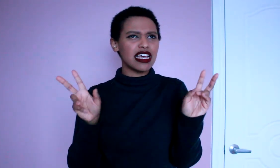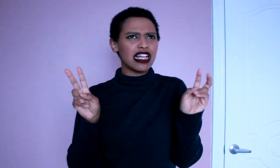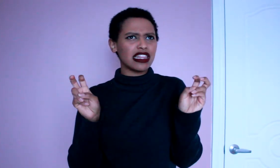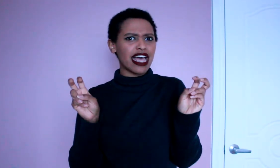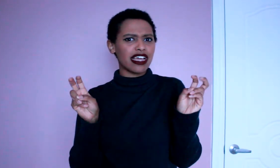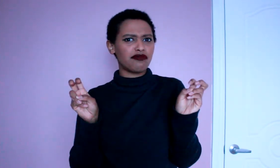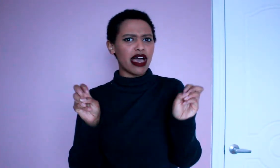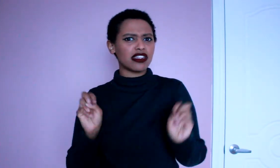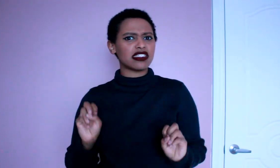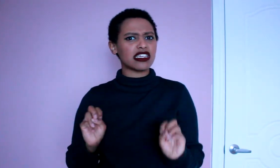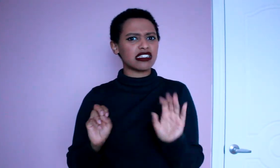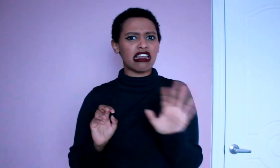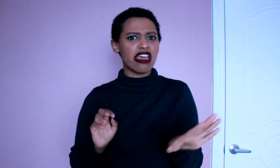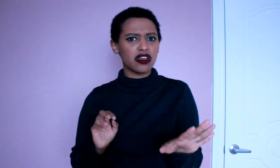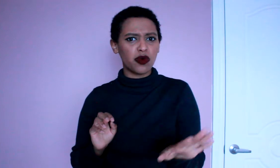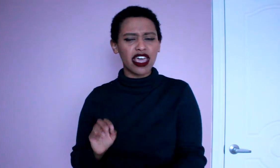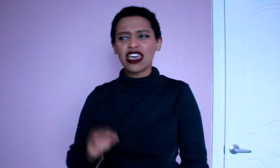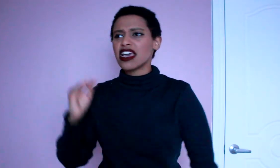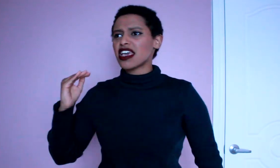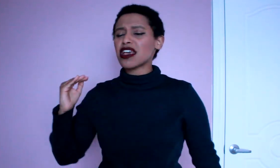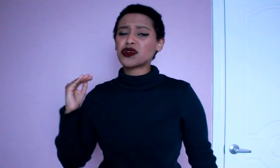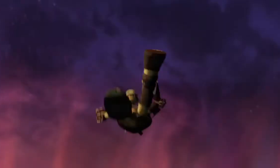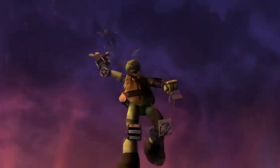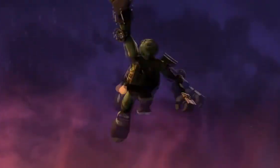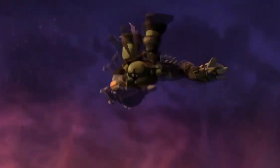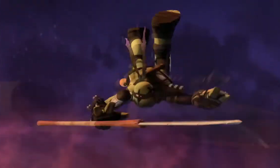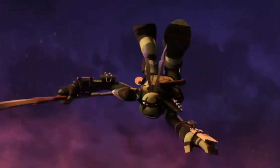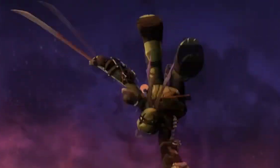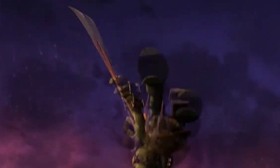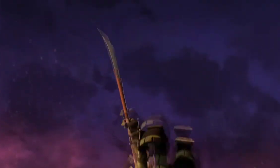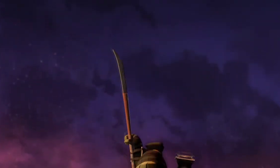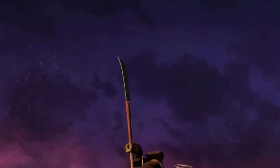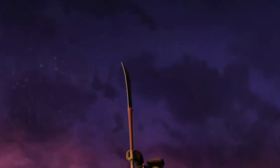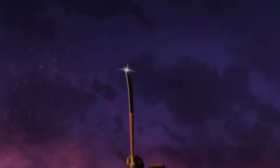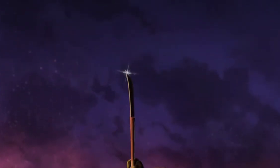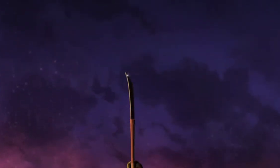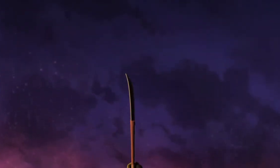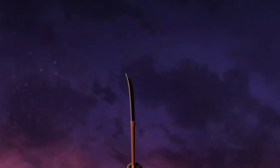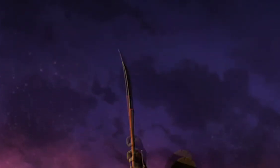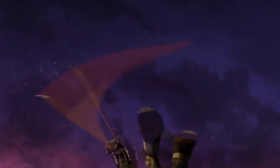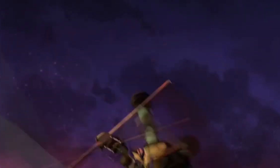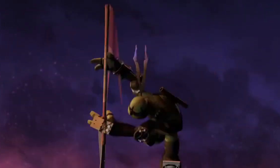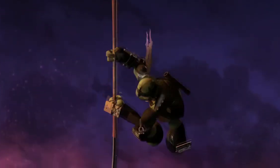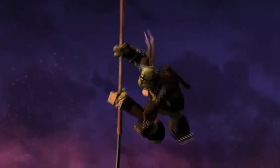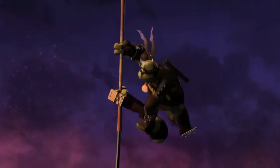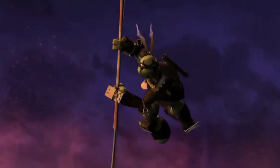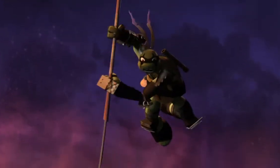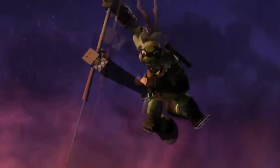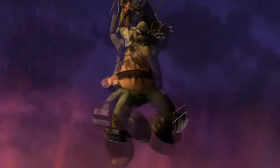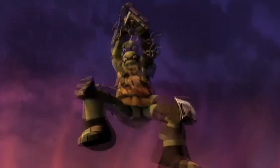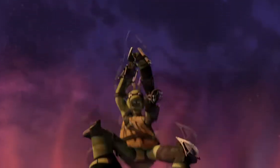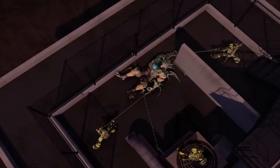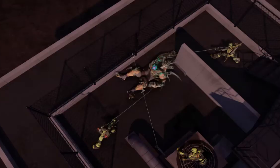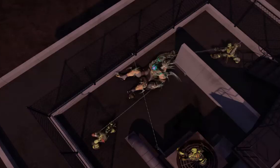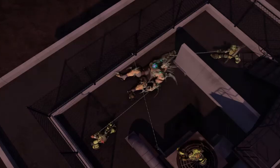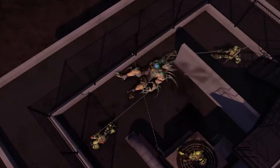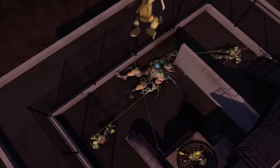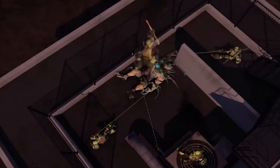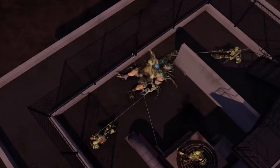lack of battle skills in any way he was where he needed to be at every point of the of the turtles raid so